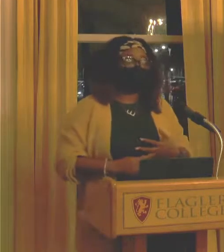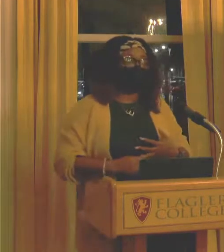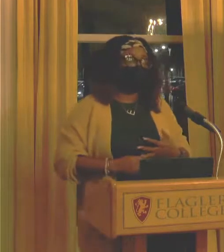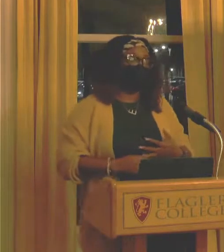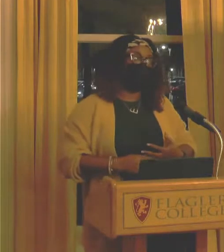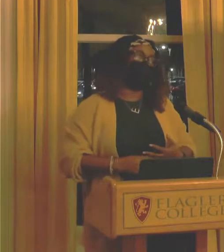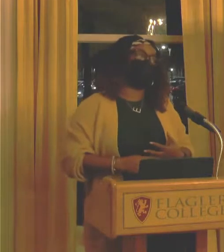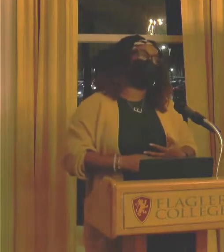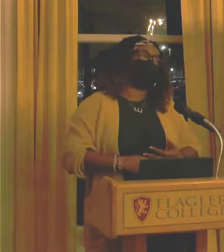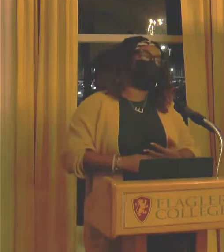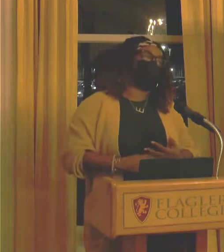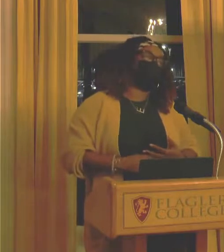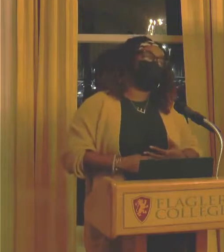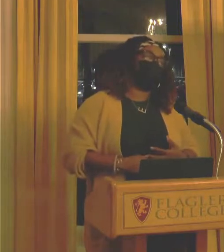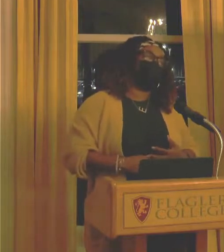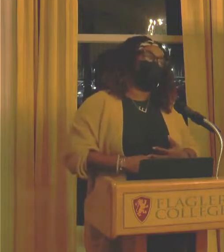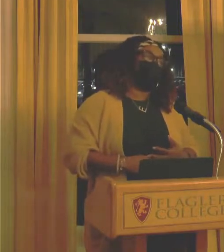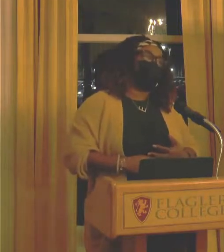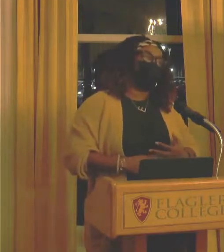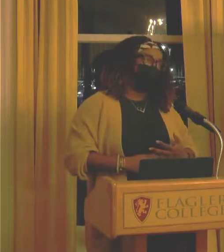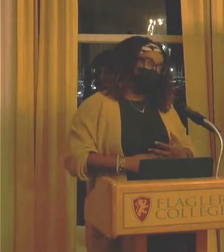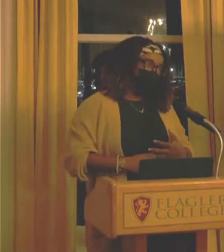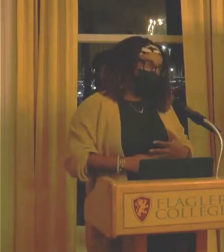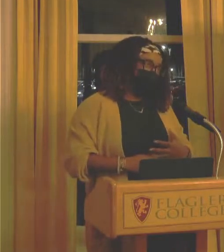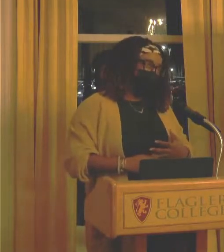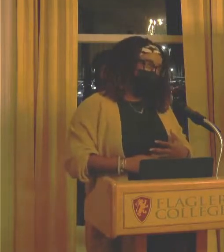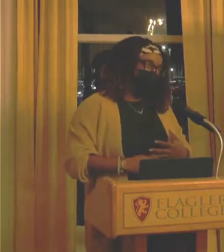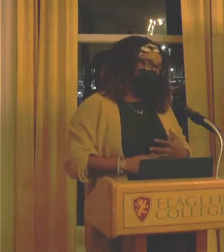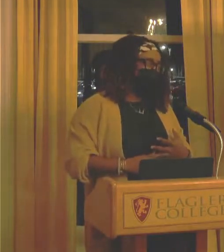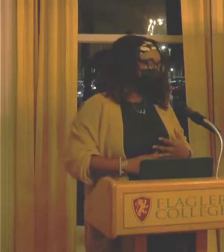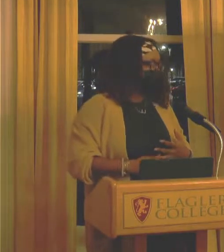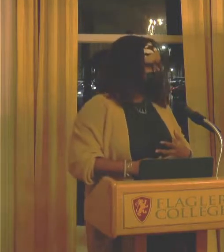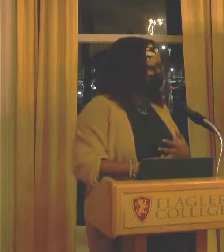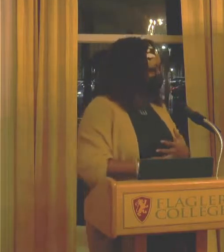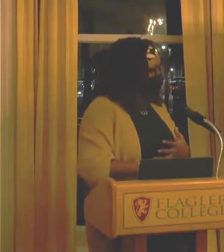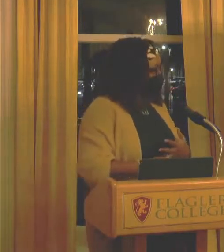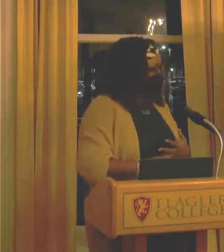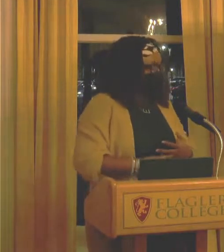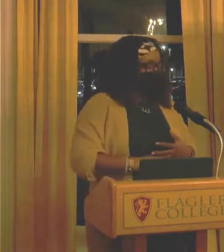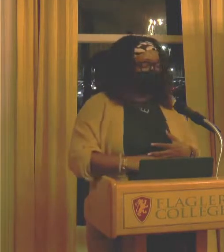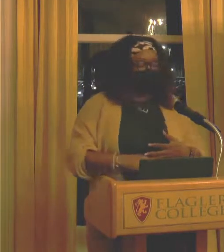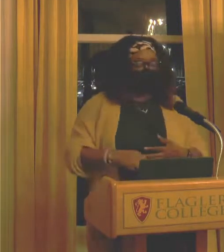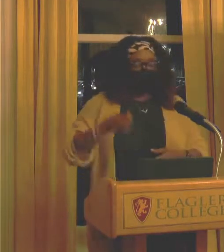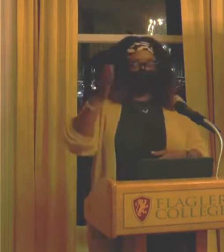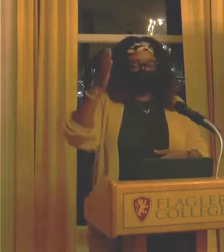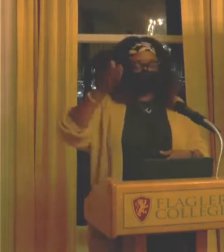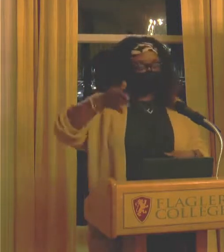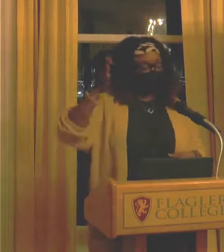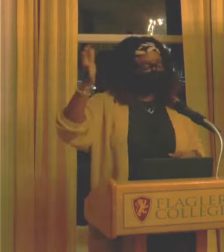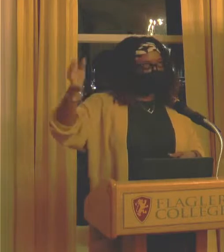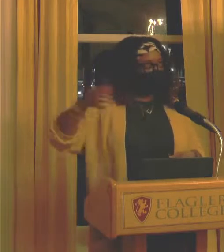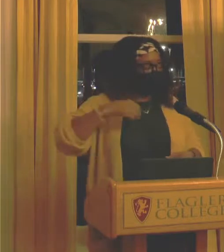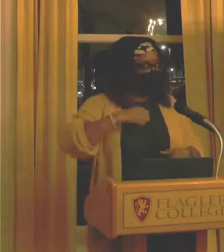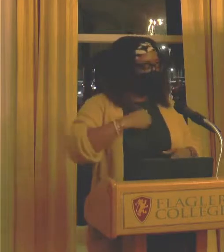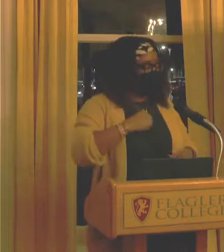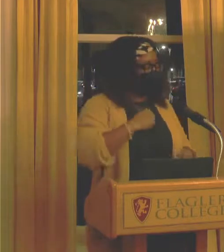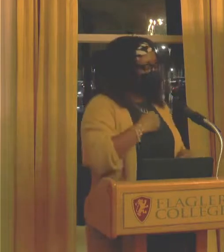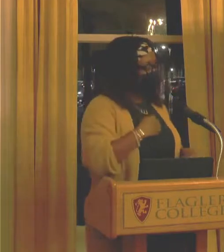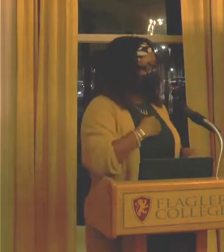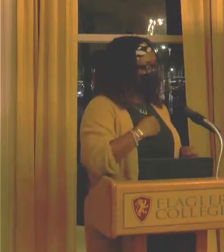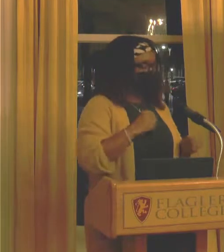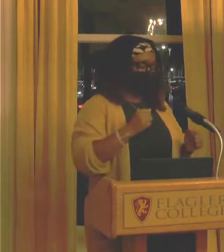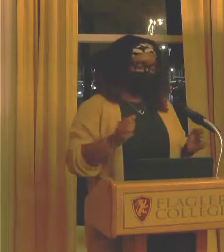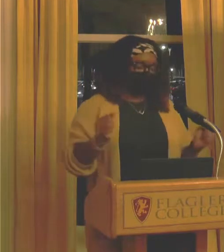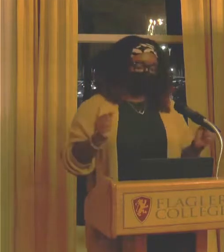I met him in my sophomore year at Florida State. The semester before I